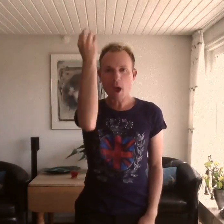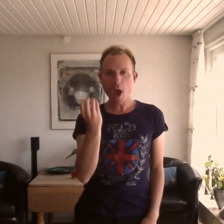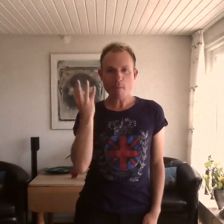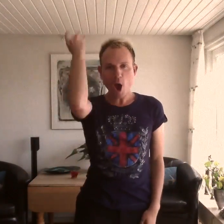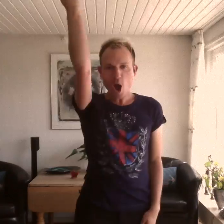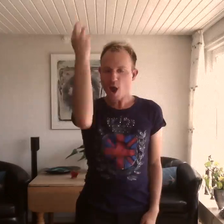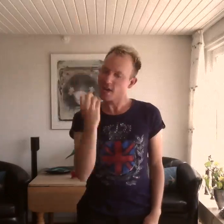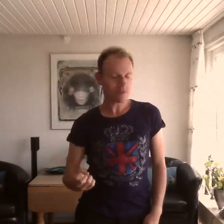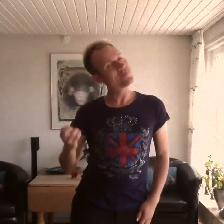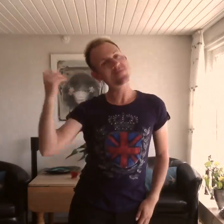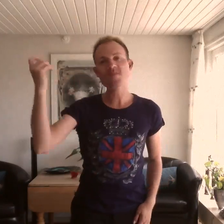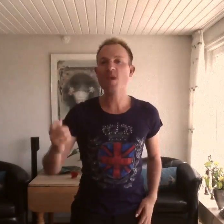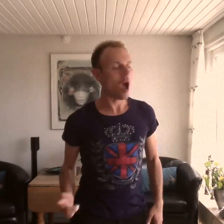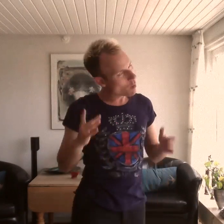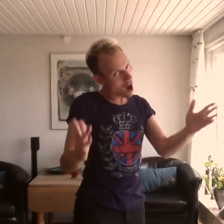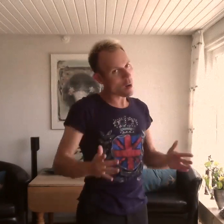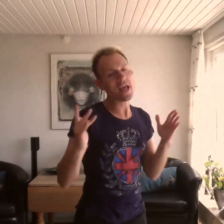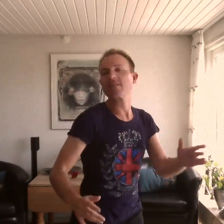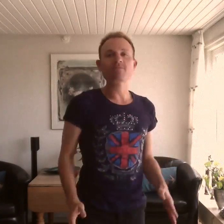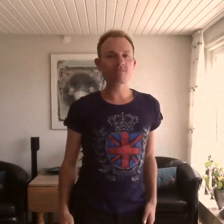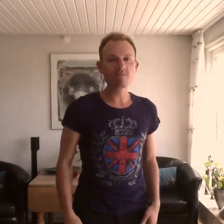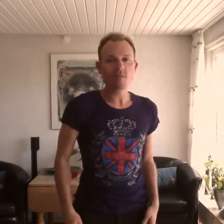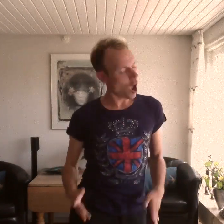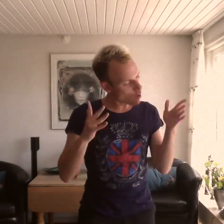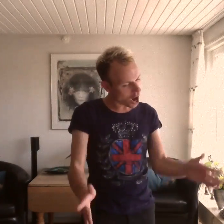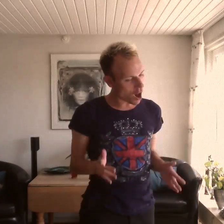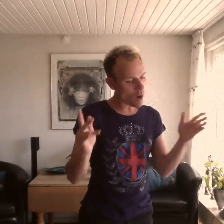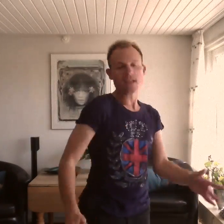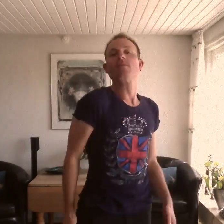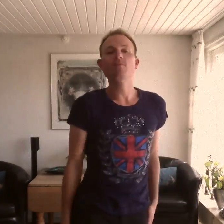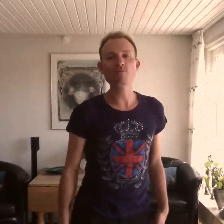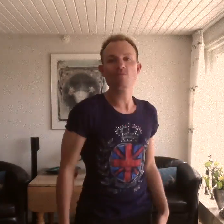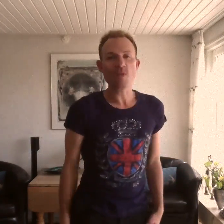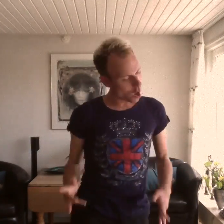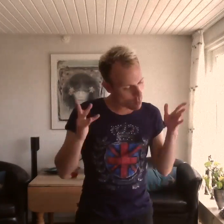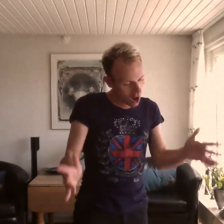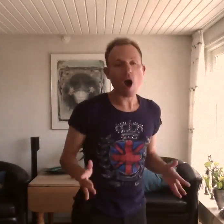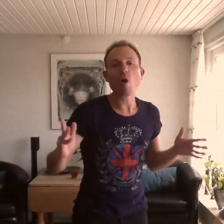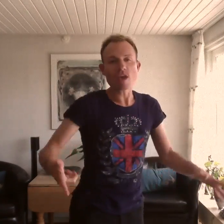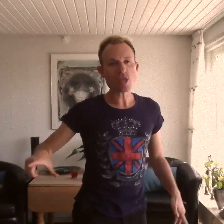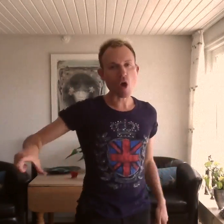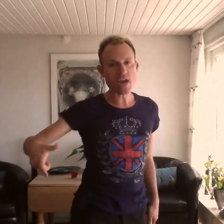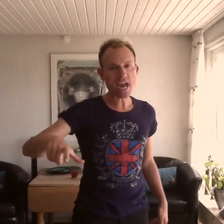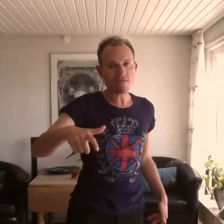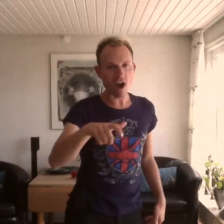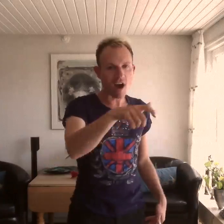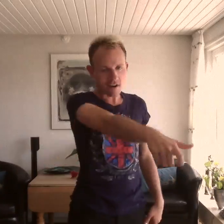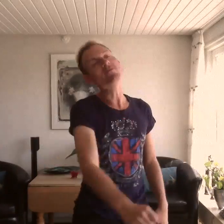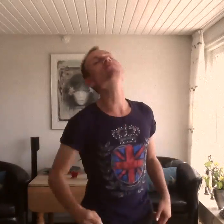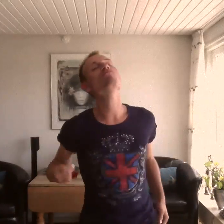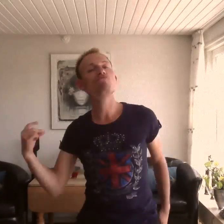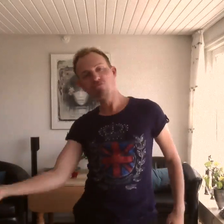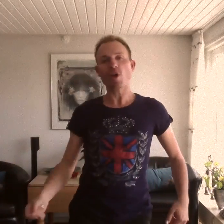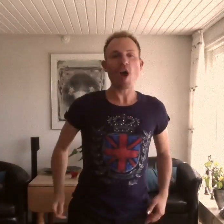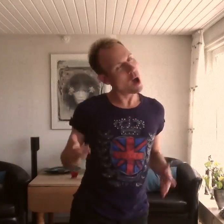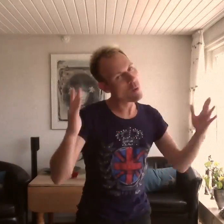on burnin' On that we're rollin', so we're rollin', rollin' We're rollin' on the river I tell you, we're